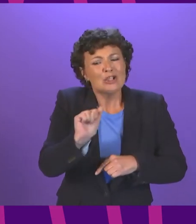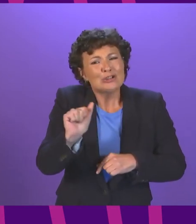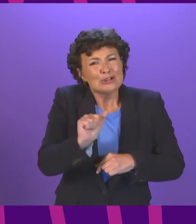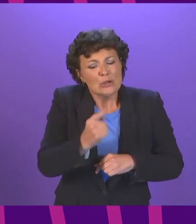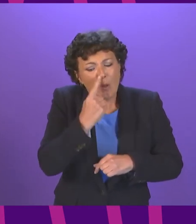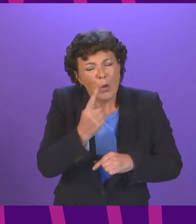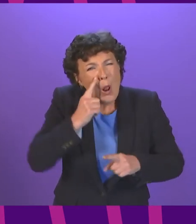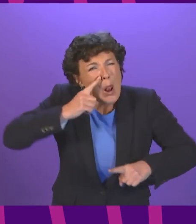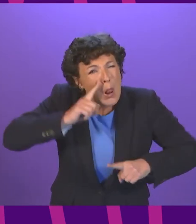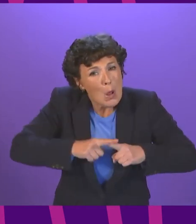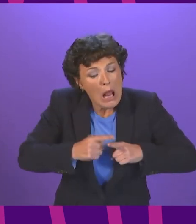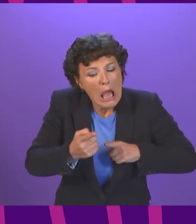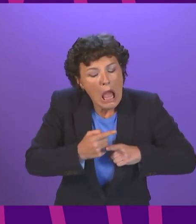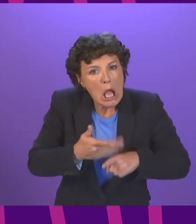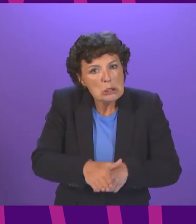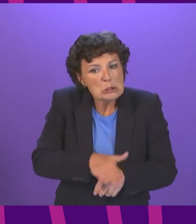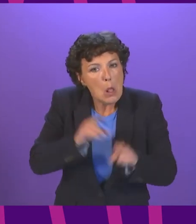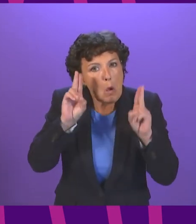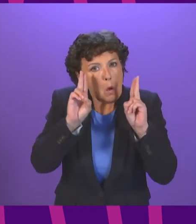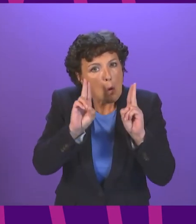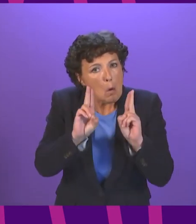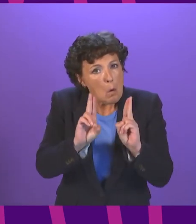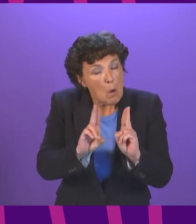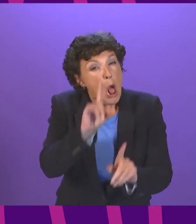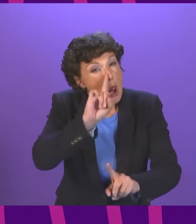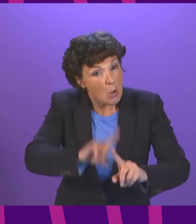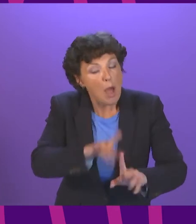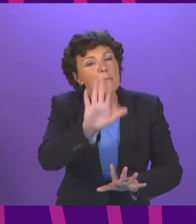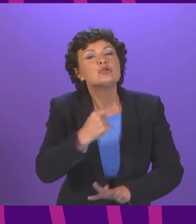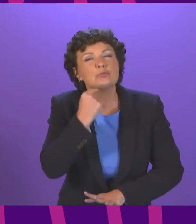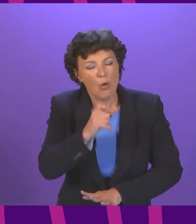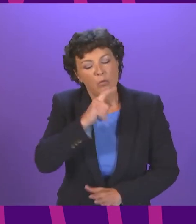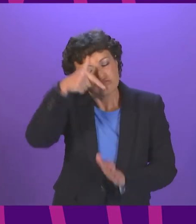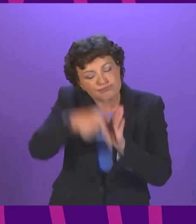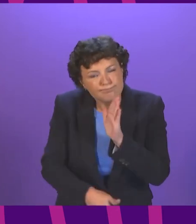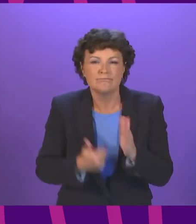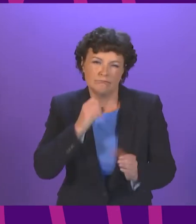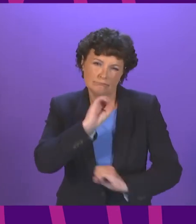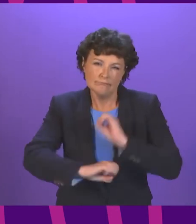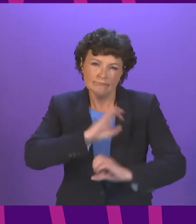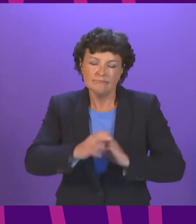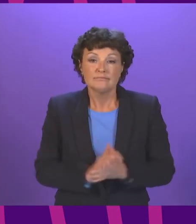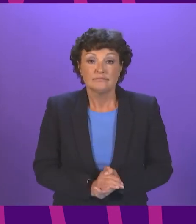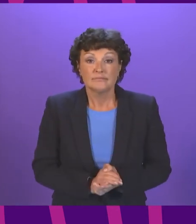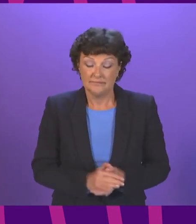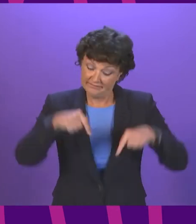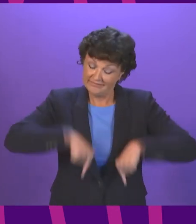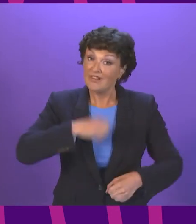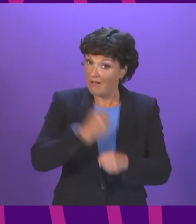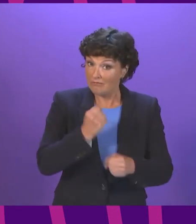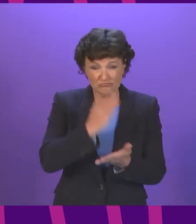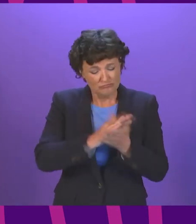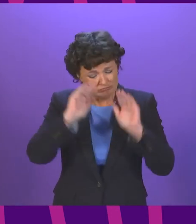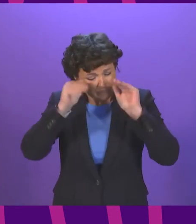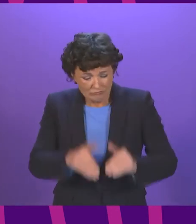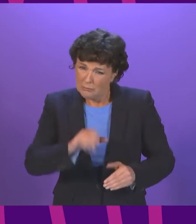beginning to slow. And I will update Parliament on that in more detail tomorrow. However, we remain focused on keeping the country as